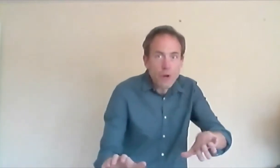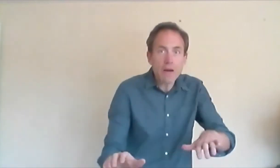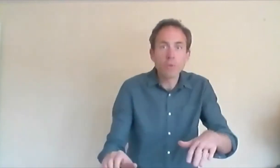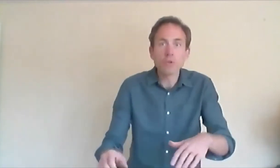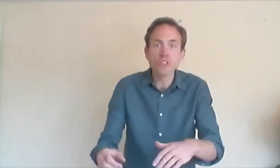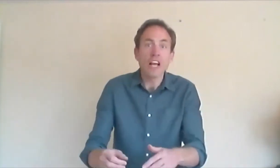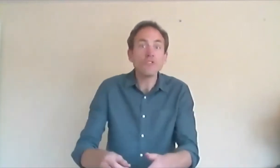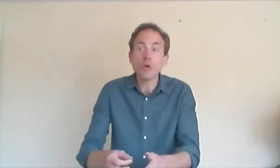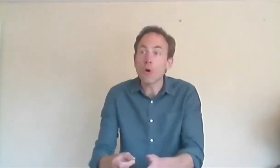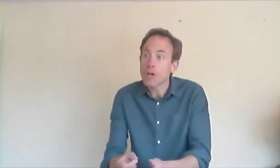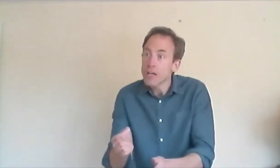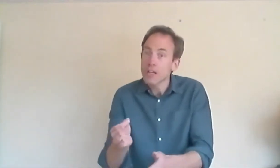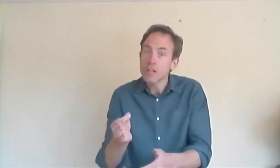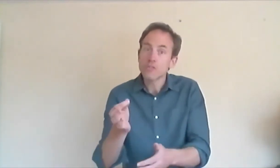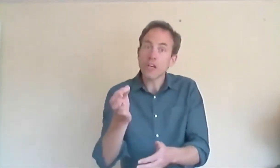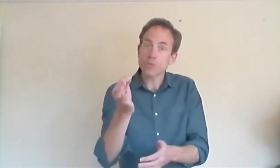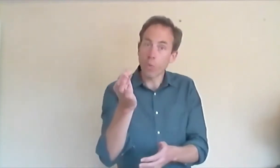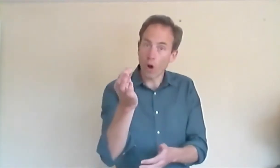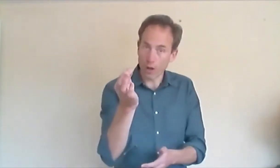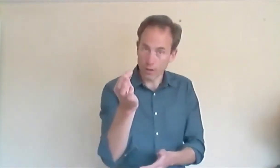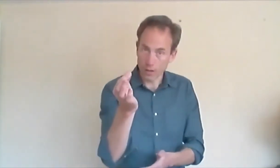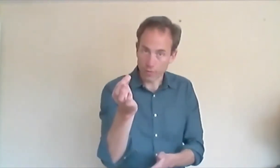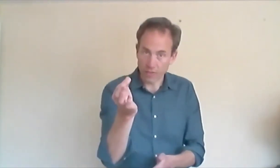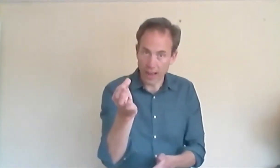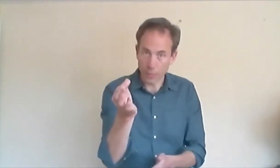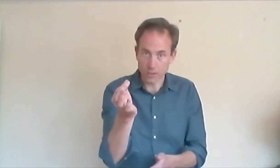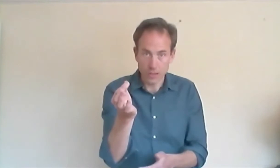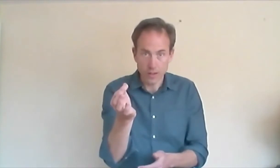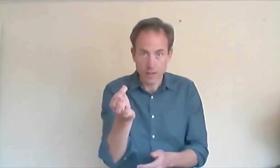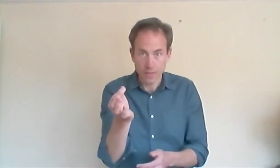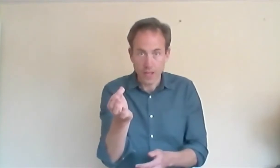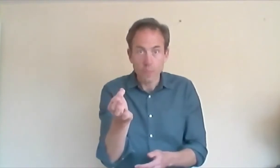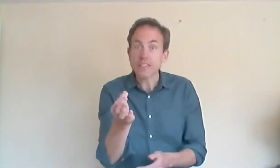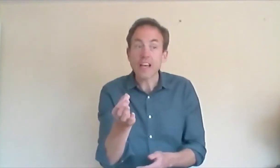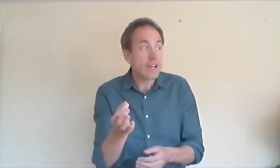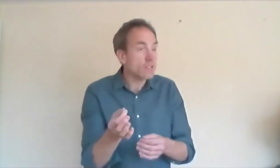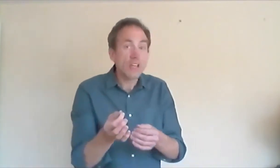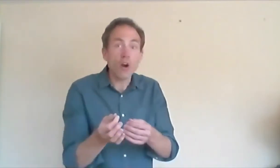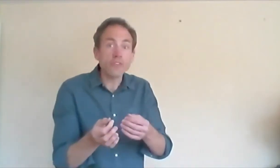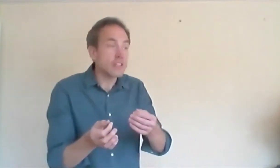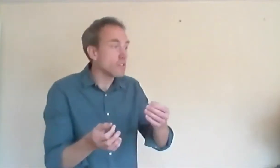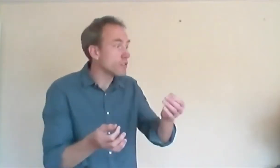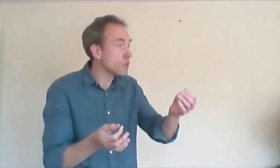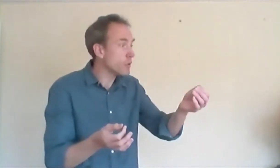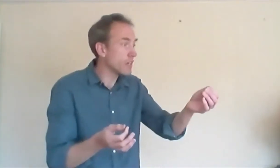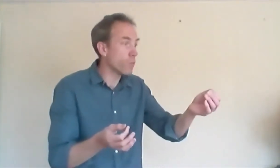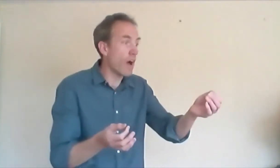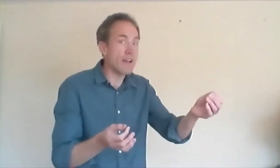brambles and took just one of the flowers. But as he offered it to his wife,